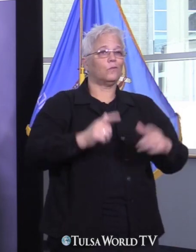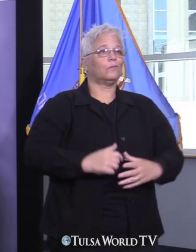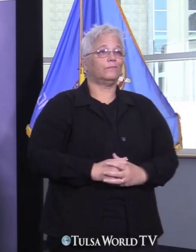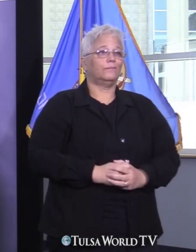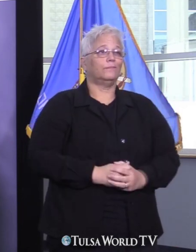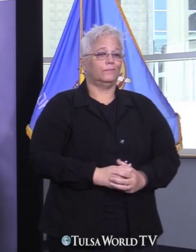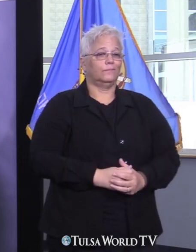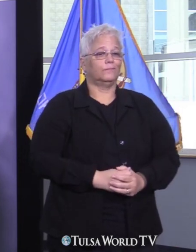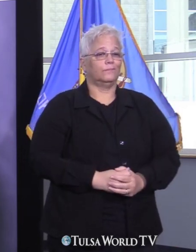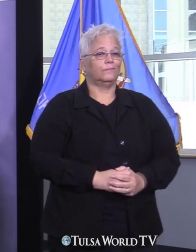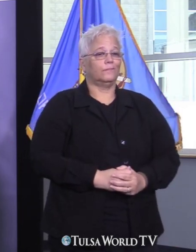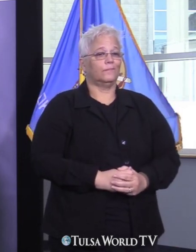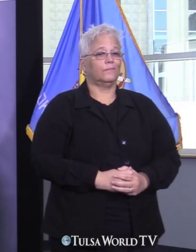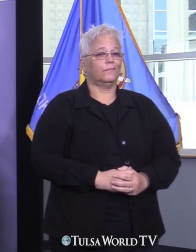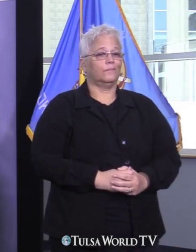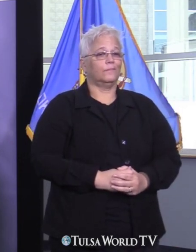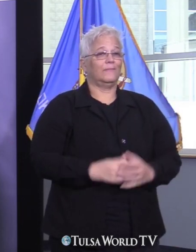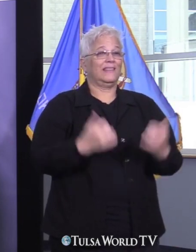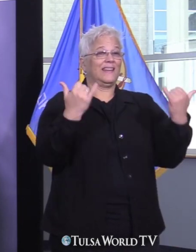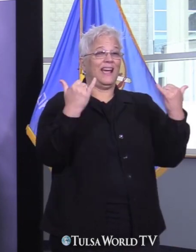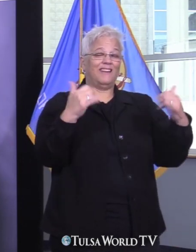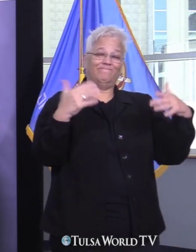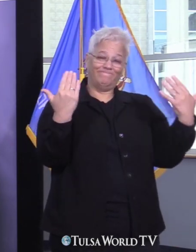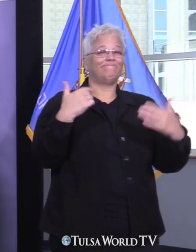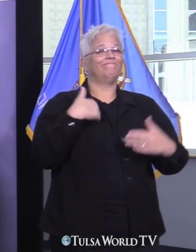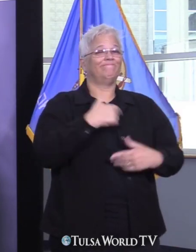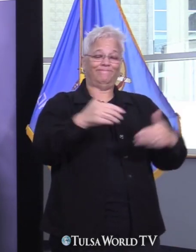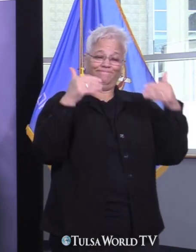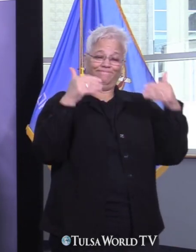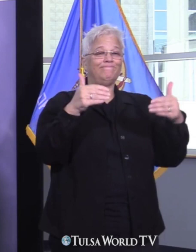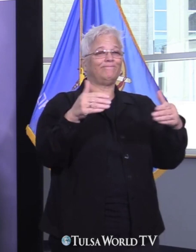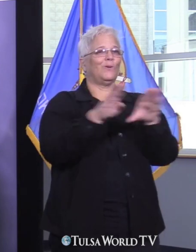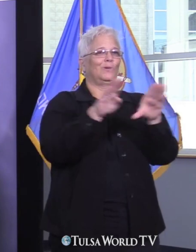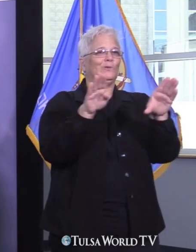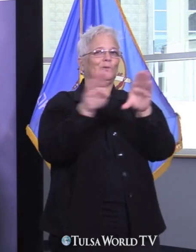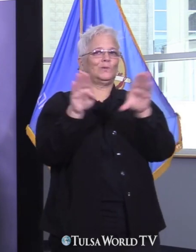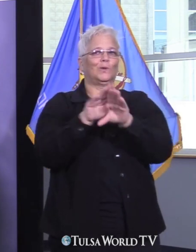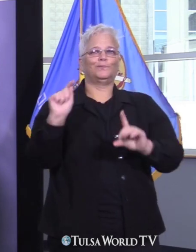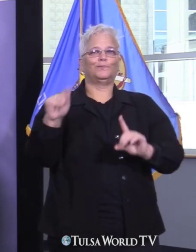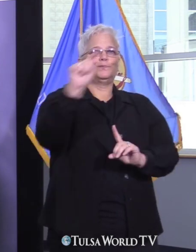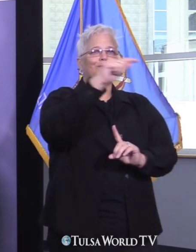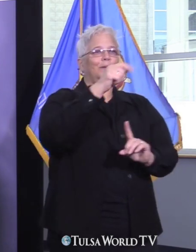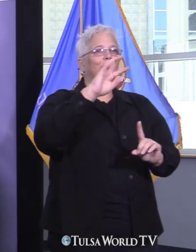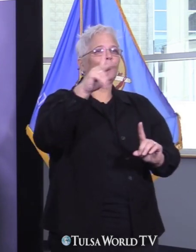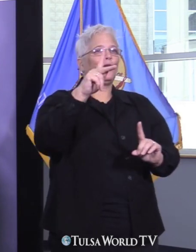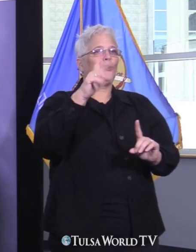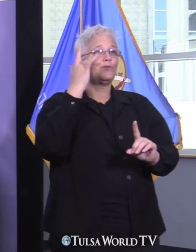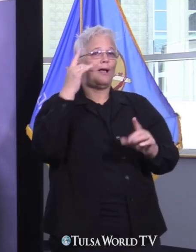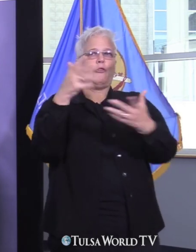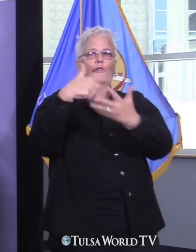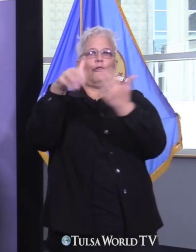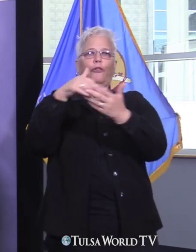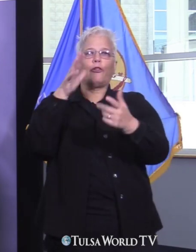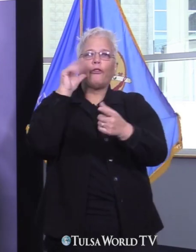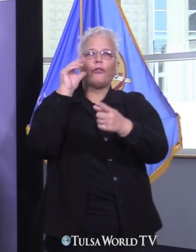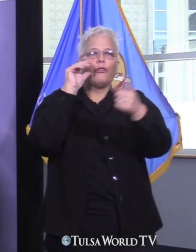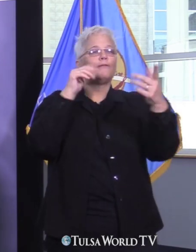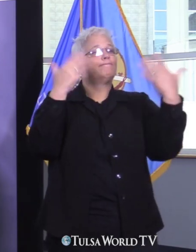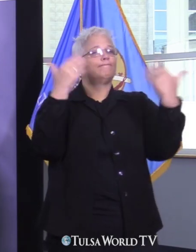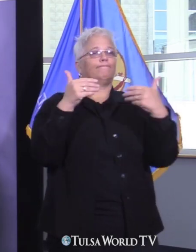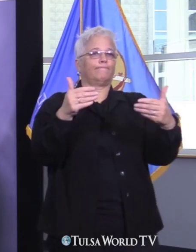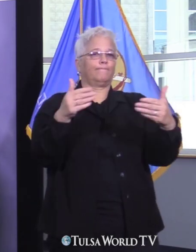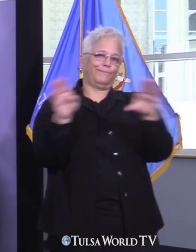and skate parks. We want you to utilize the park system that you the citizens of Tulsa pay for